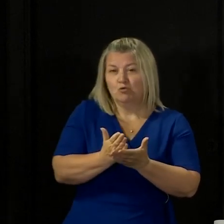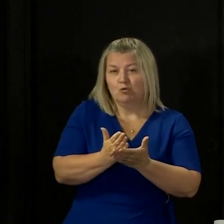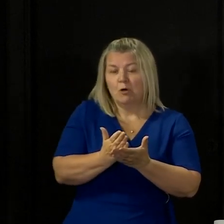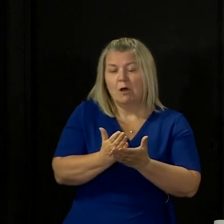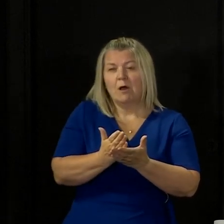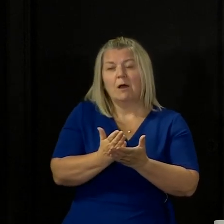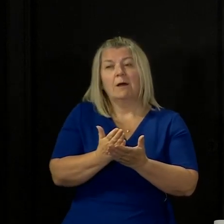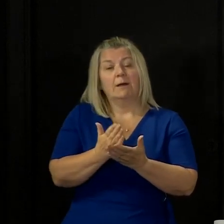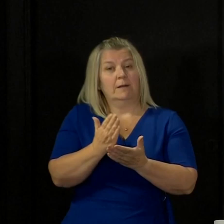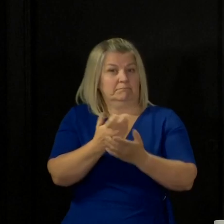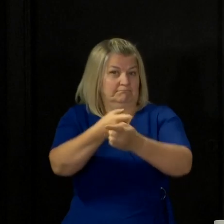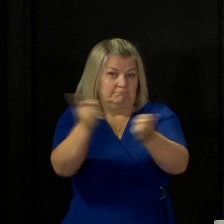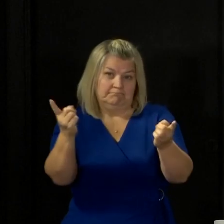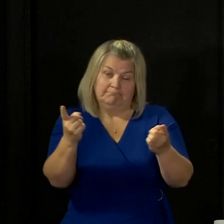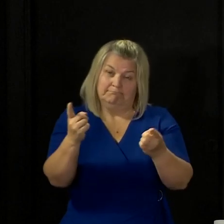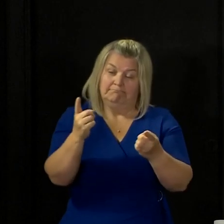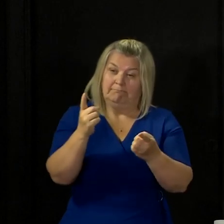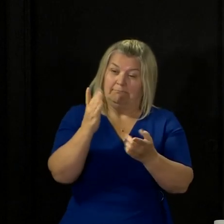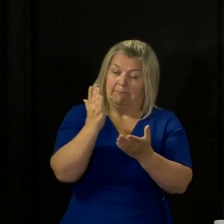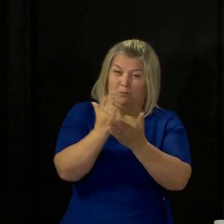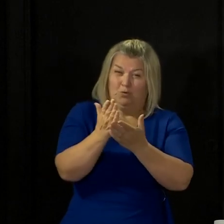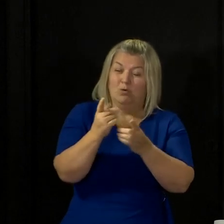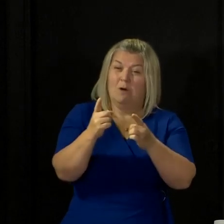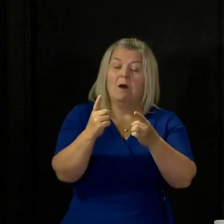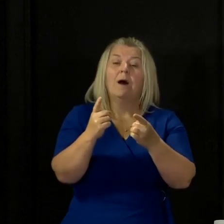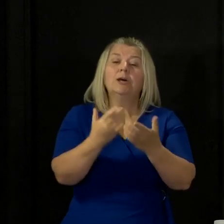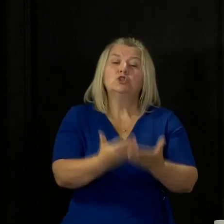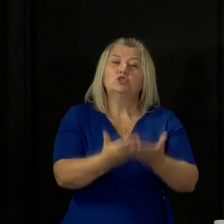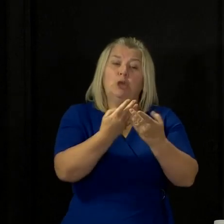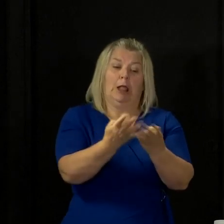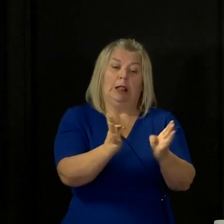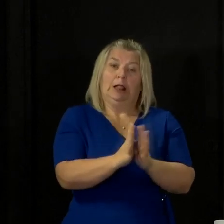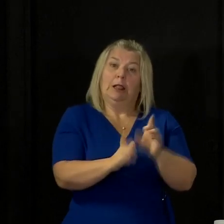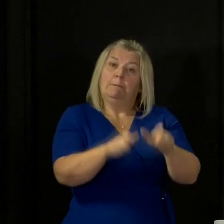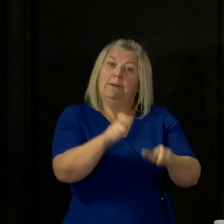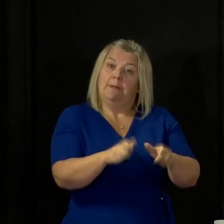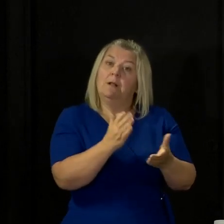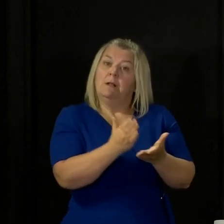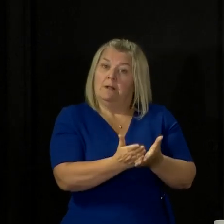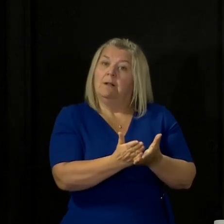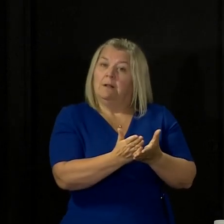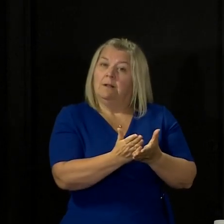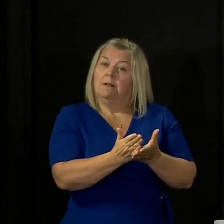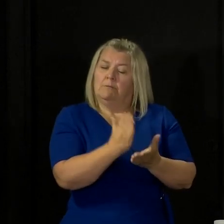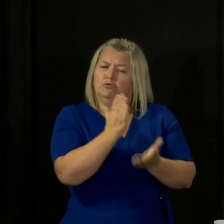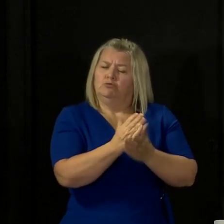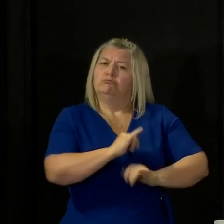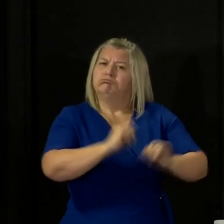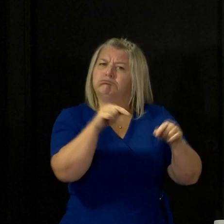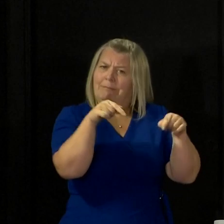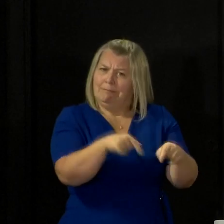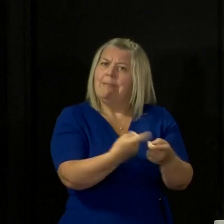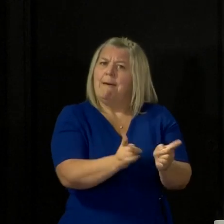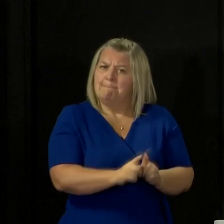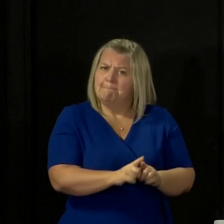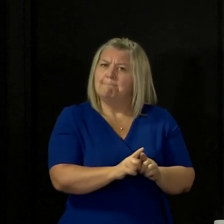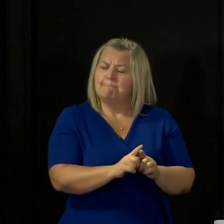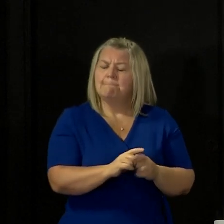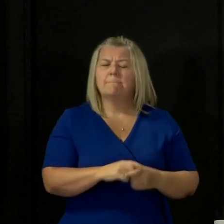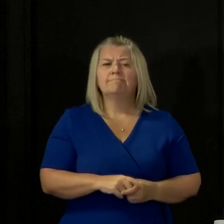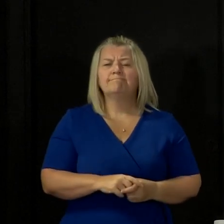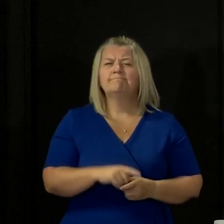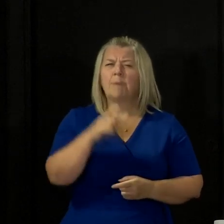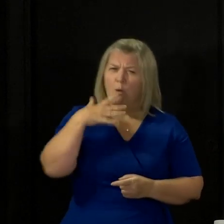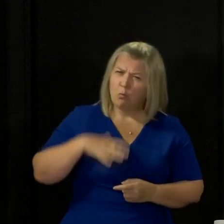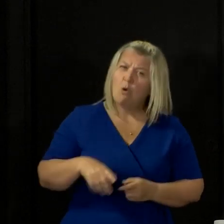but it is and will continue to be, especially so for those in the shielded category, who I will address directly in a moment. But I want all